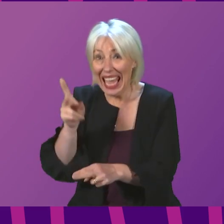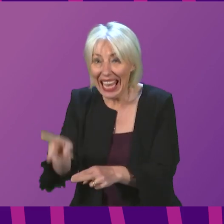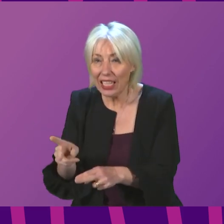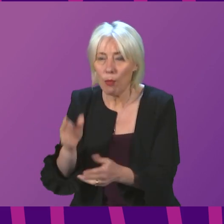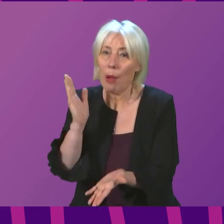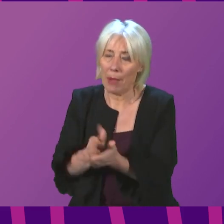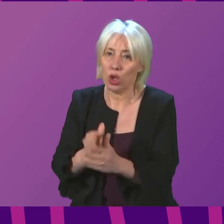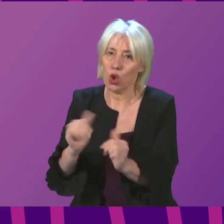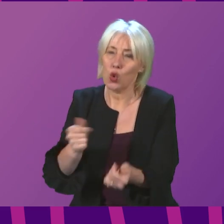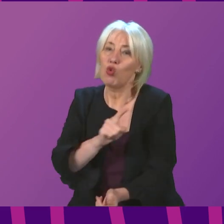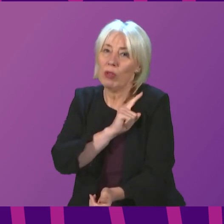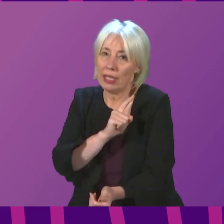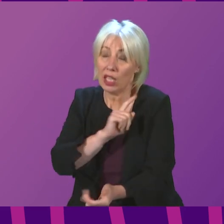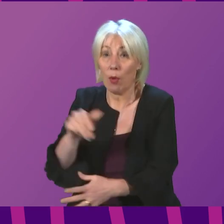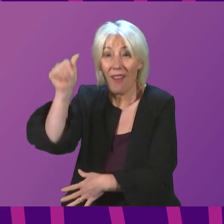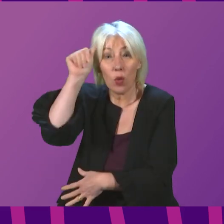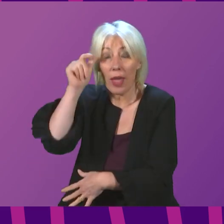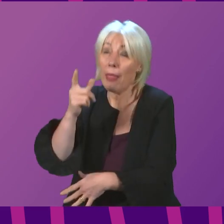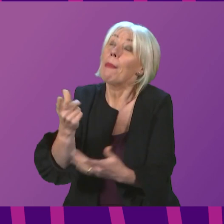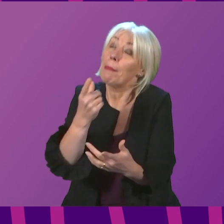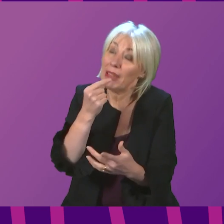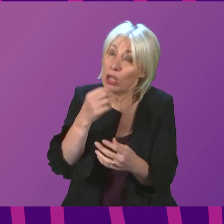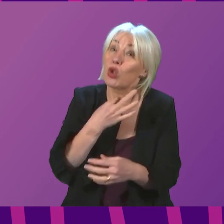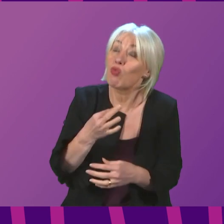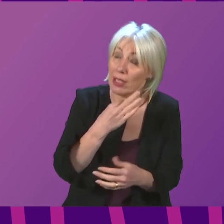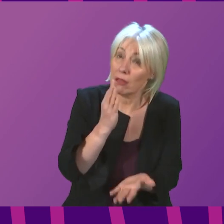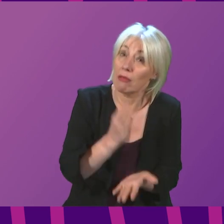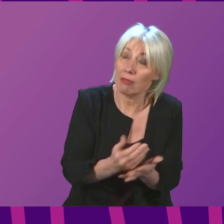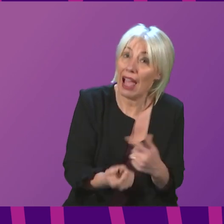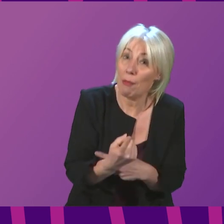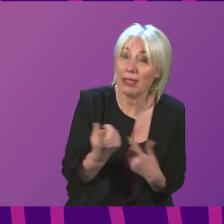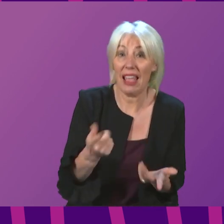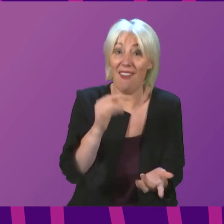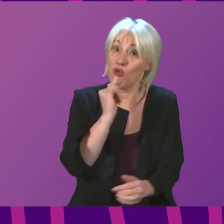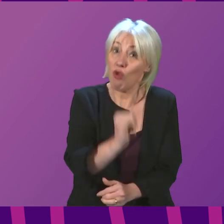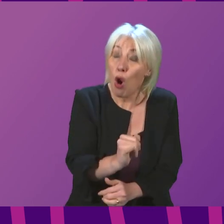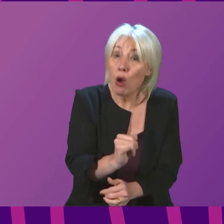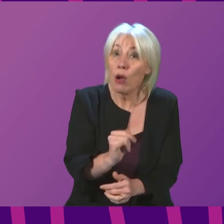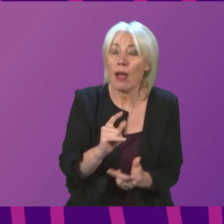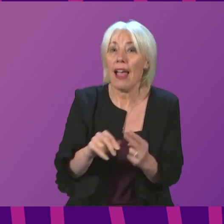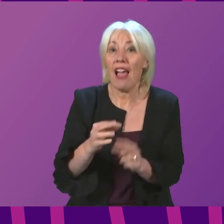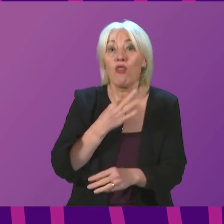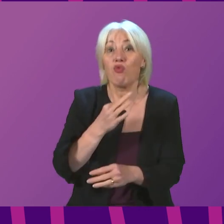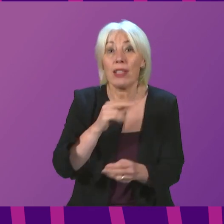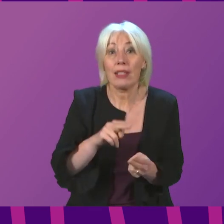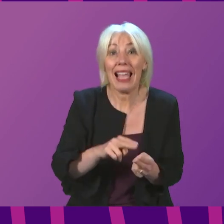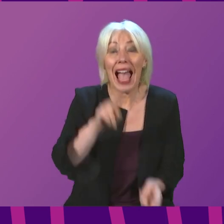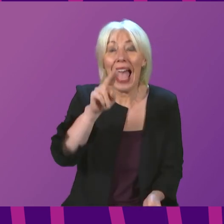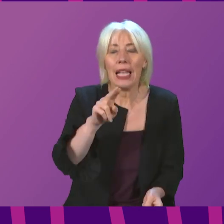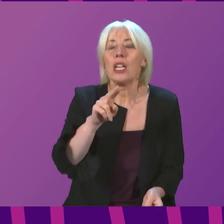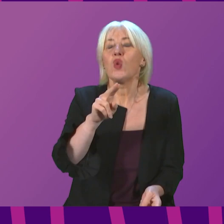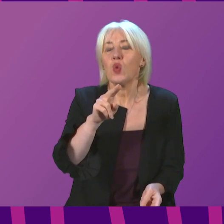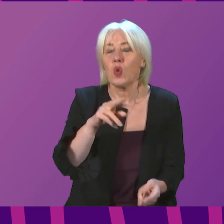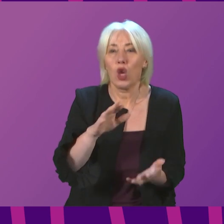to be aware that we increase that risk. If we get that wrong, if we increase the risk too much, then any